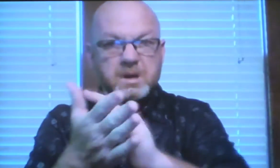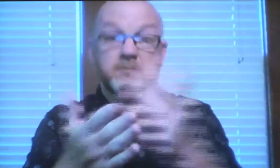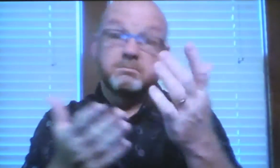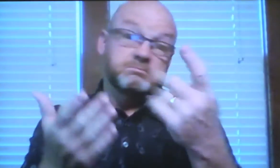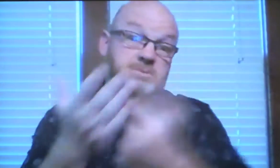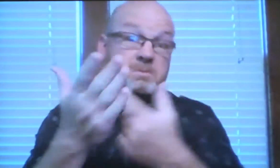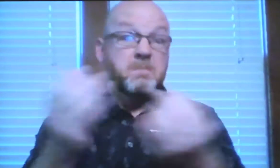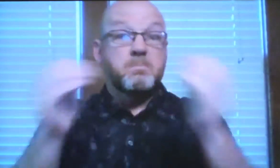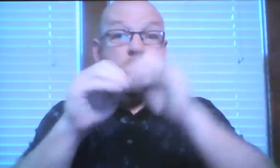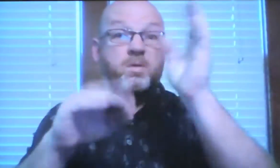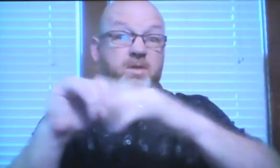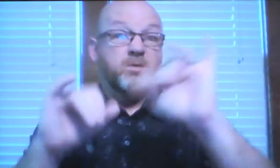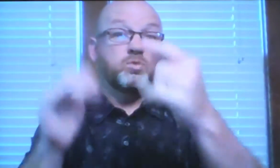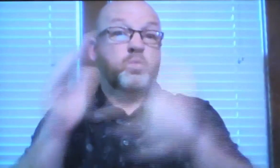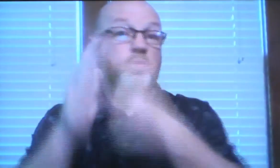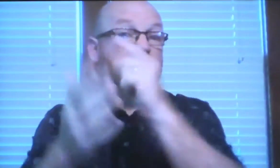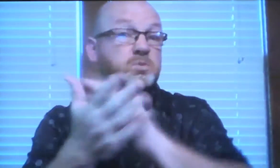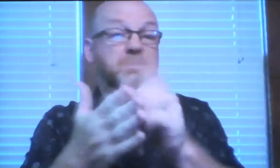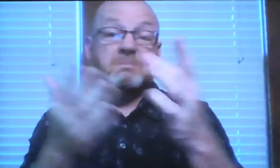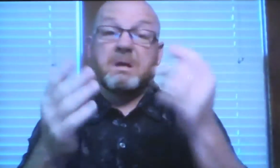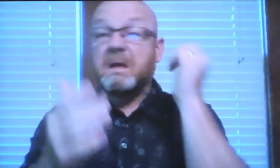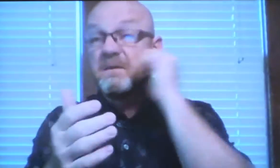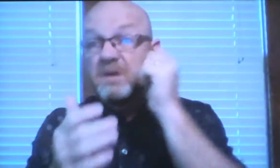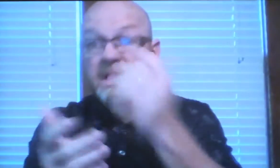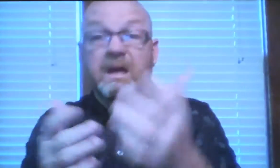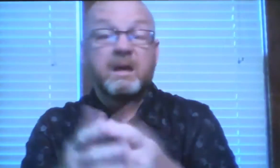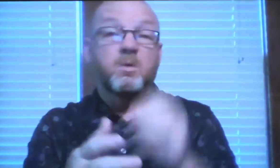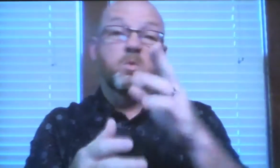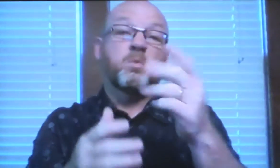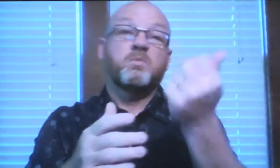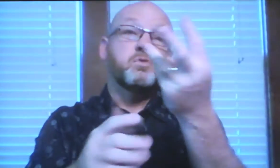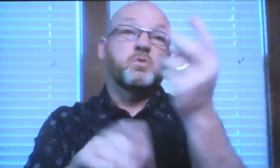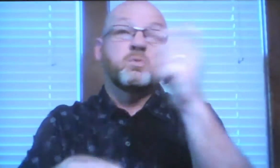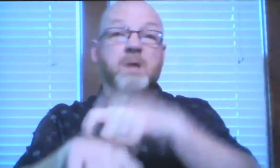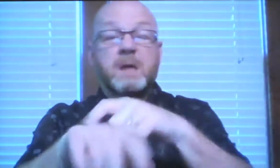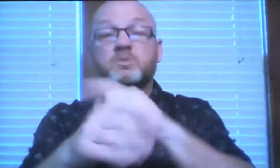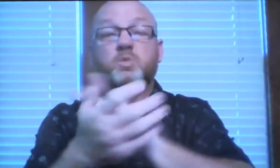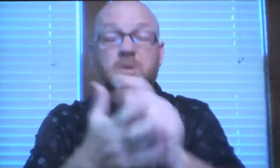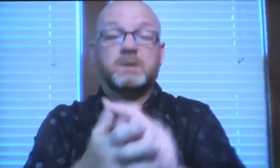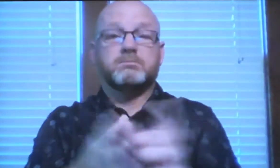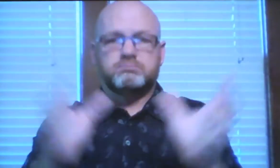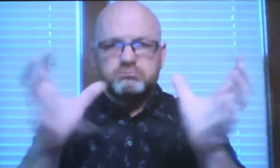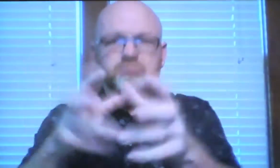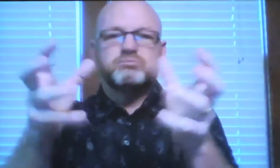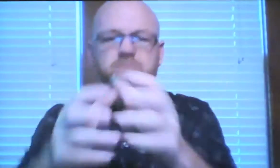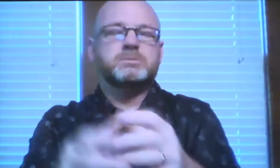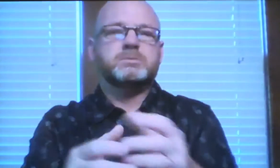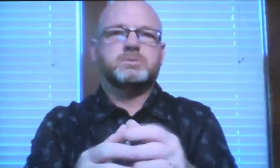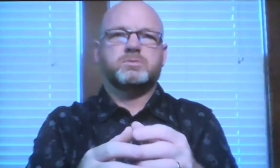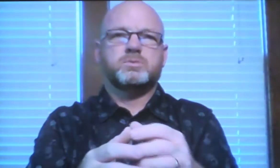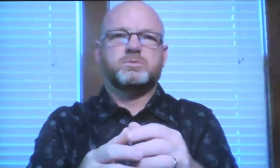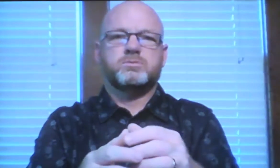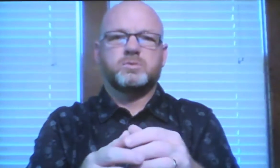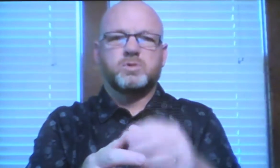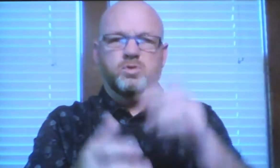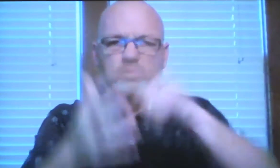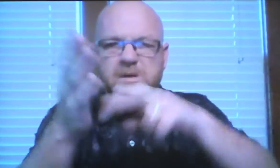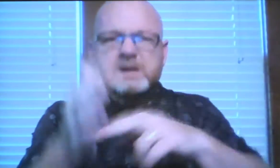They were meeting weekly. Sometimes more than weekly. It would have been daily or several times during the week. They came